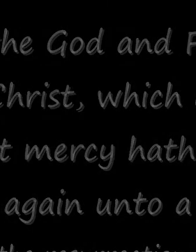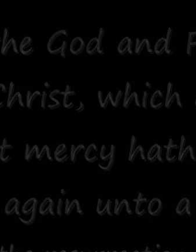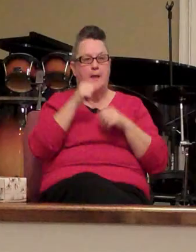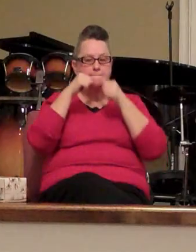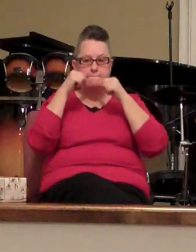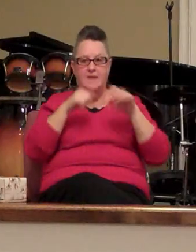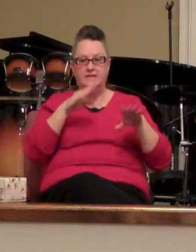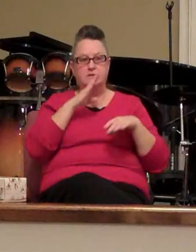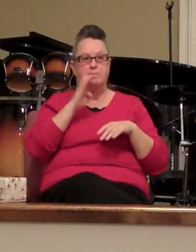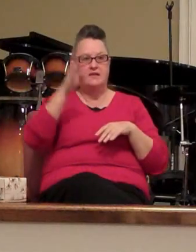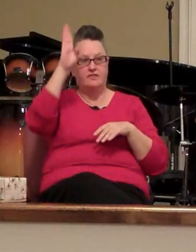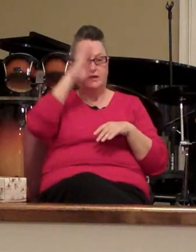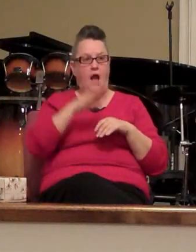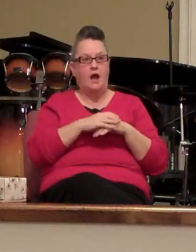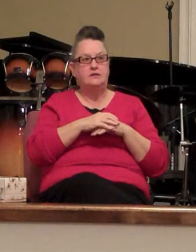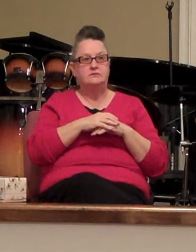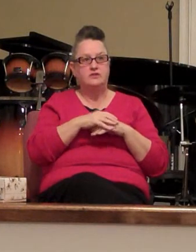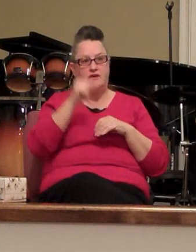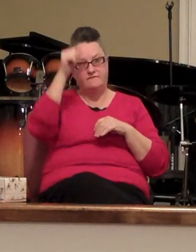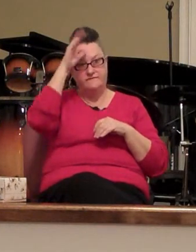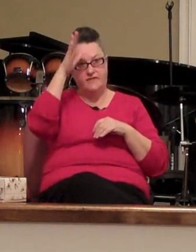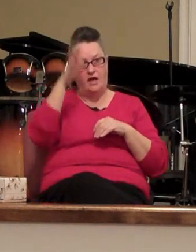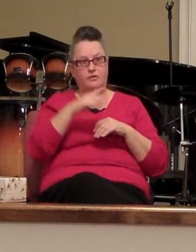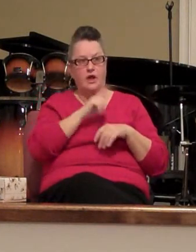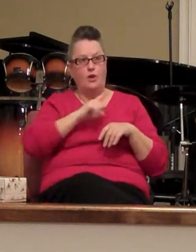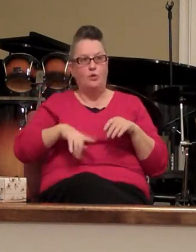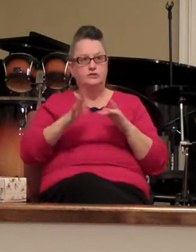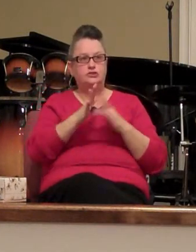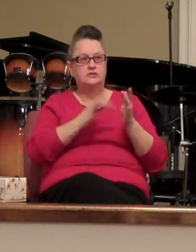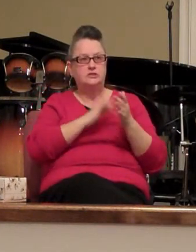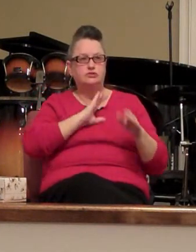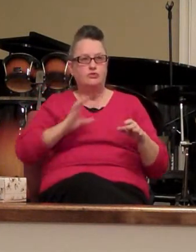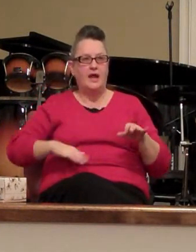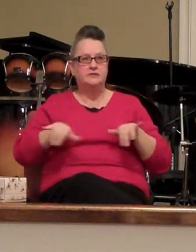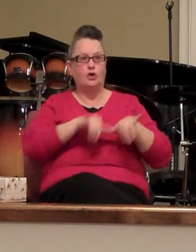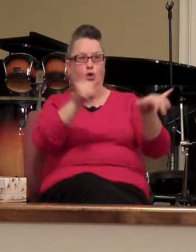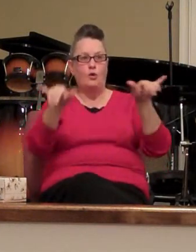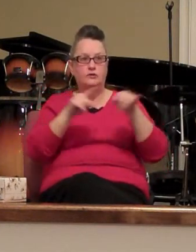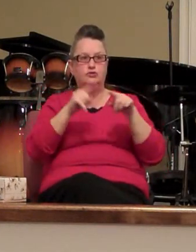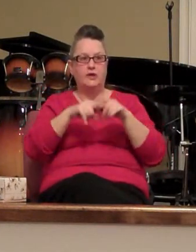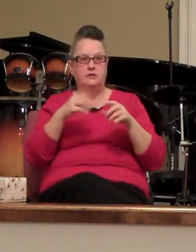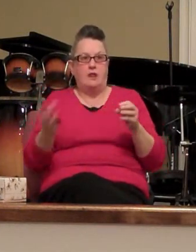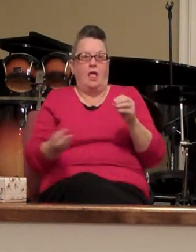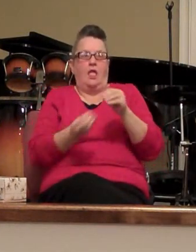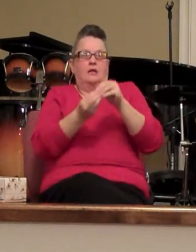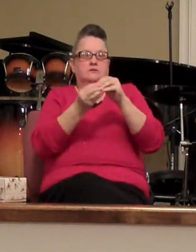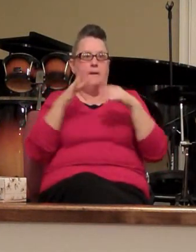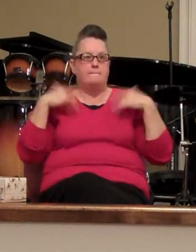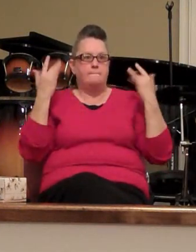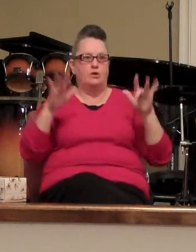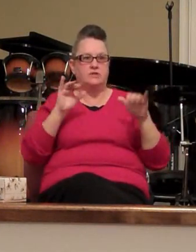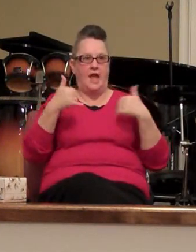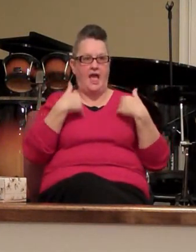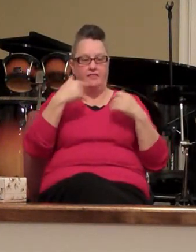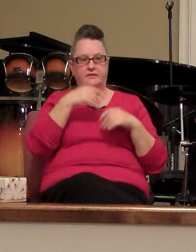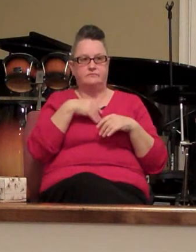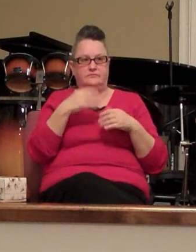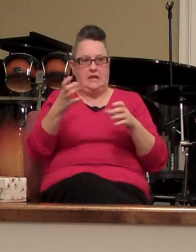Father, Lord Jesus Christ which according to His abundant mercy hath begotten us again unto a lively hope